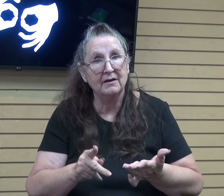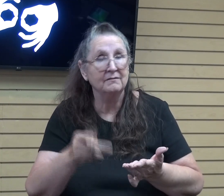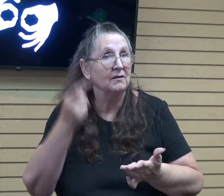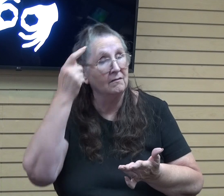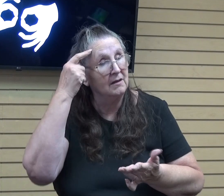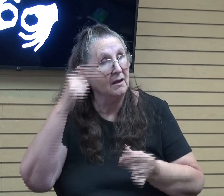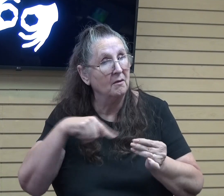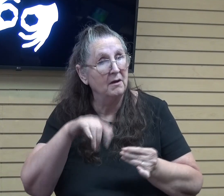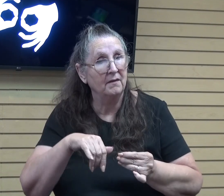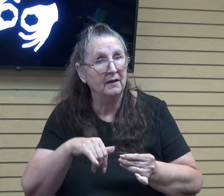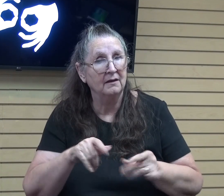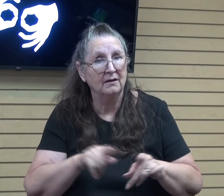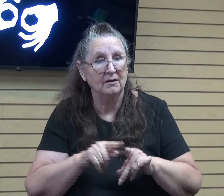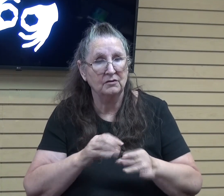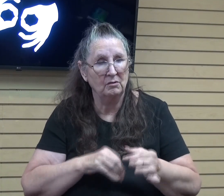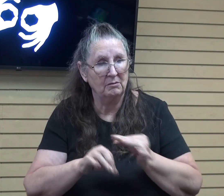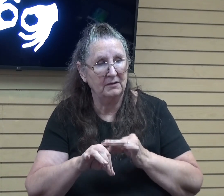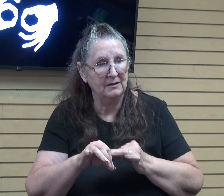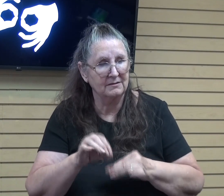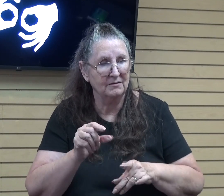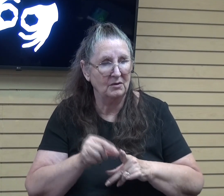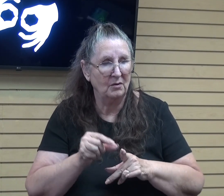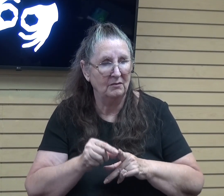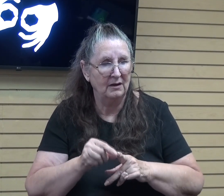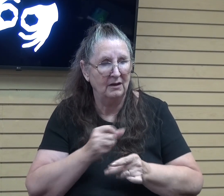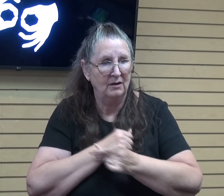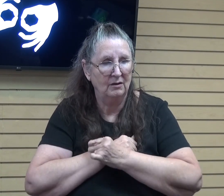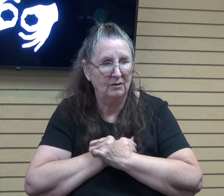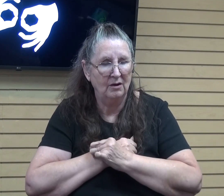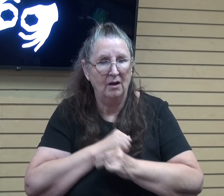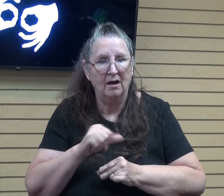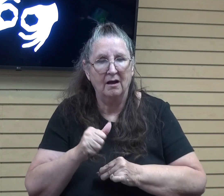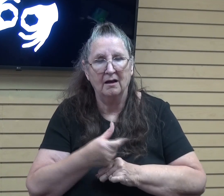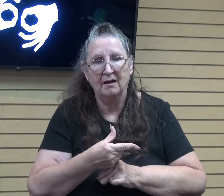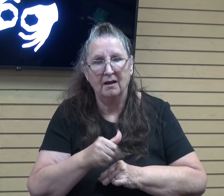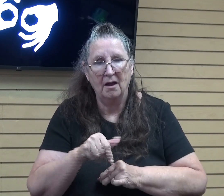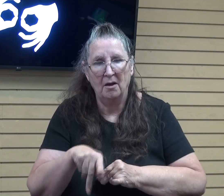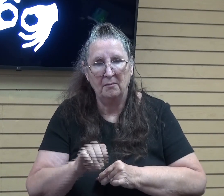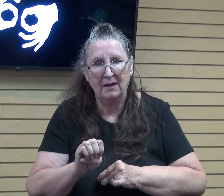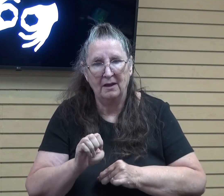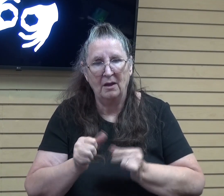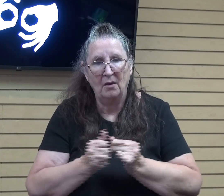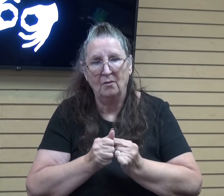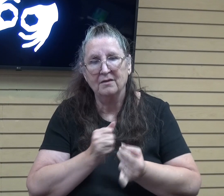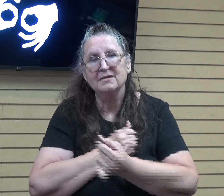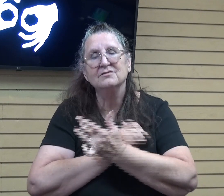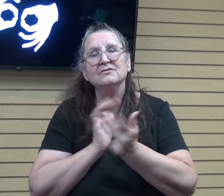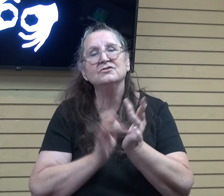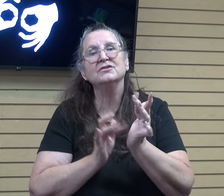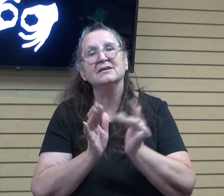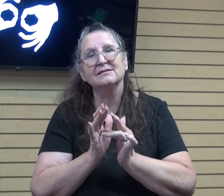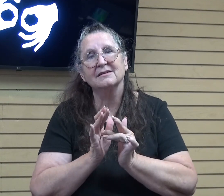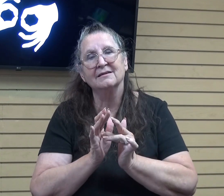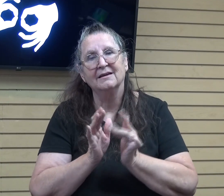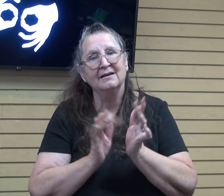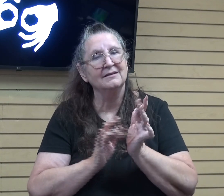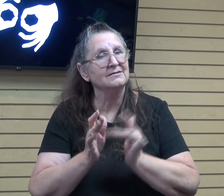you could also replace that word love or agape with Jesus. Because Jesus never fails.